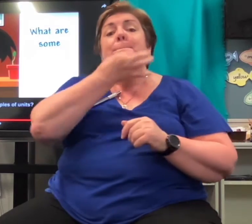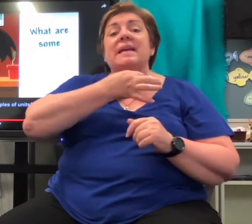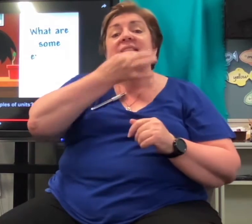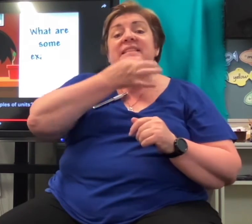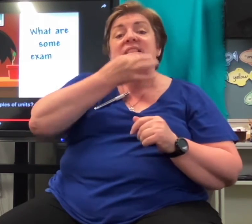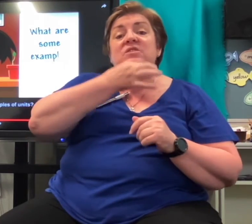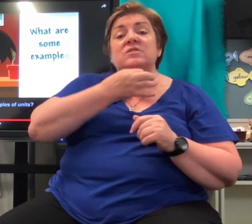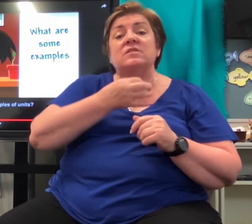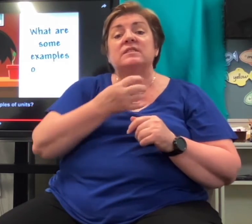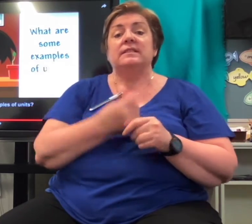units?